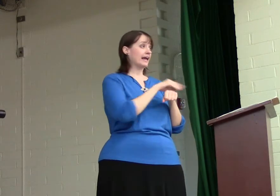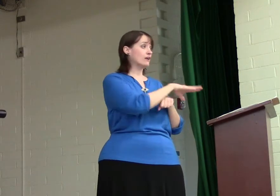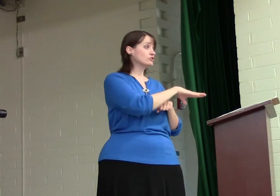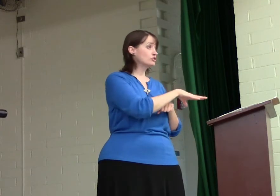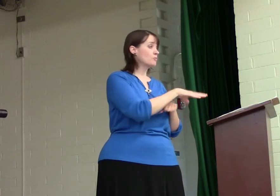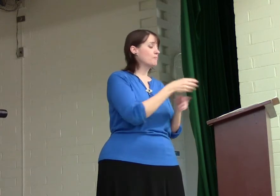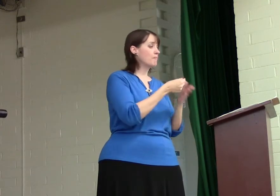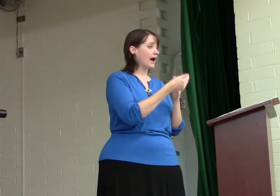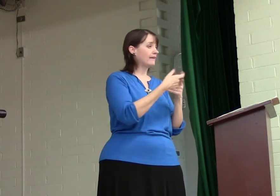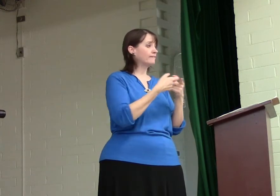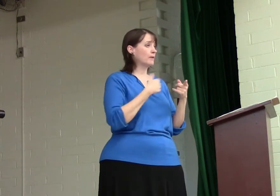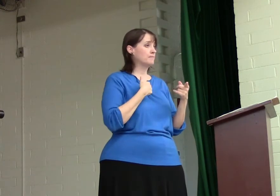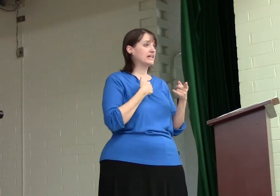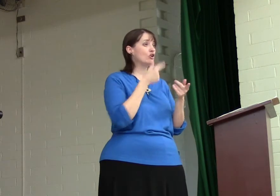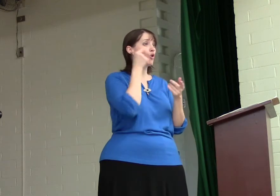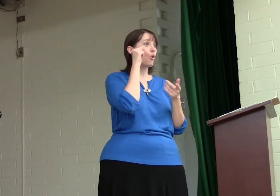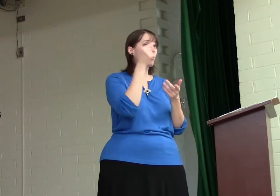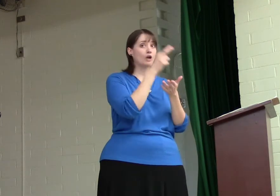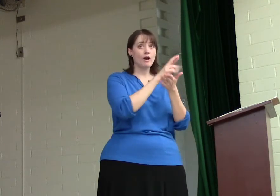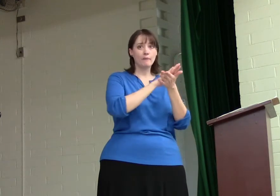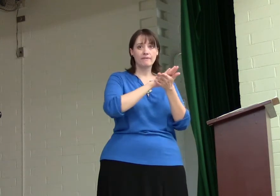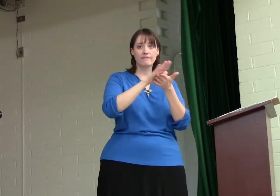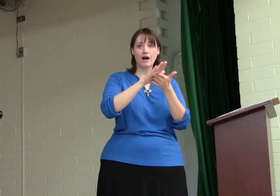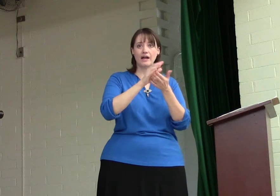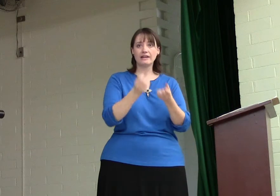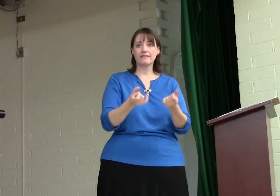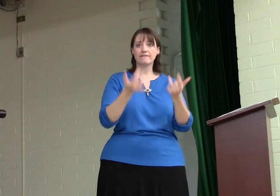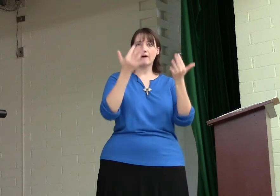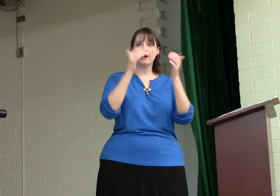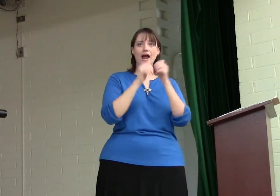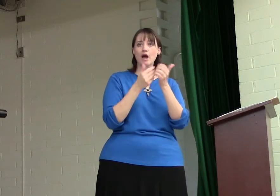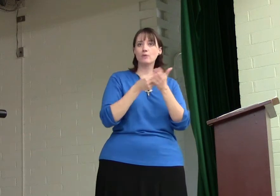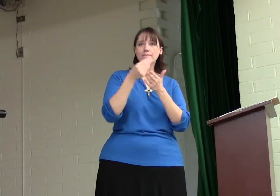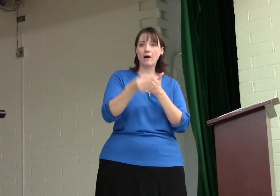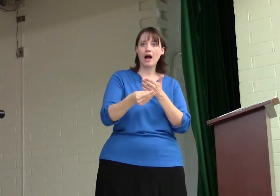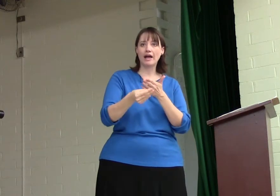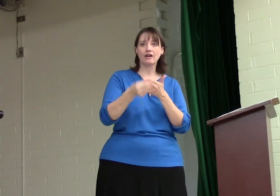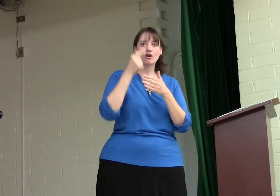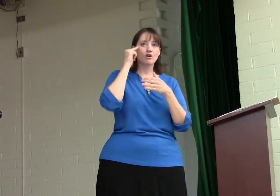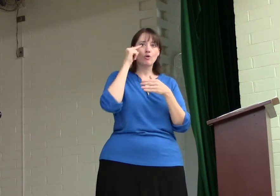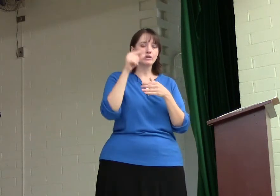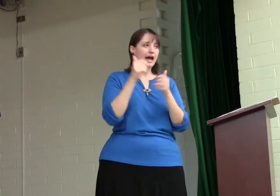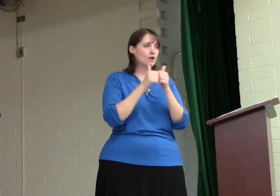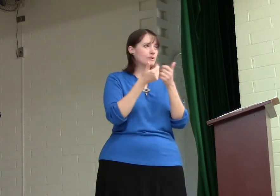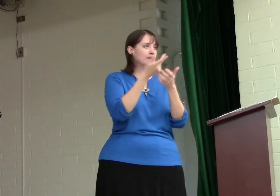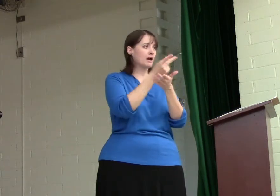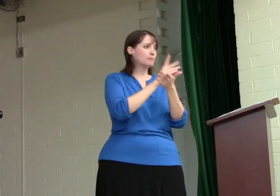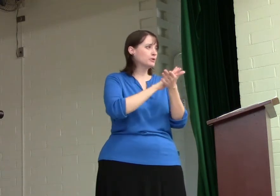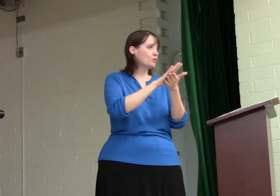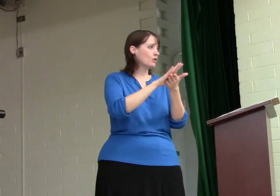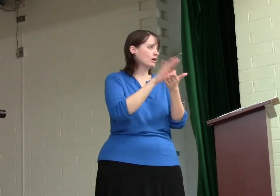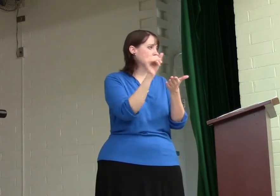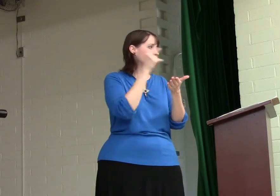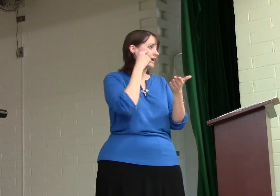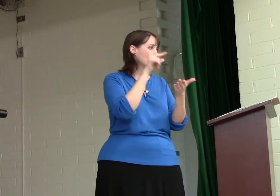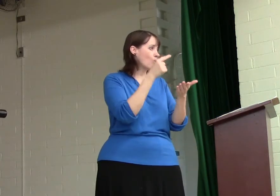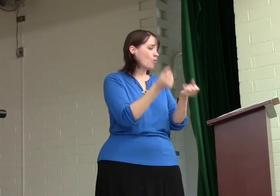counsel you, buy from me gold, refined in the fire. How do we buy gold? How do we become pure like gold,